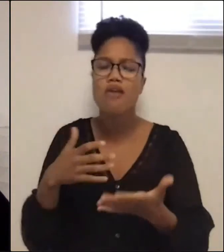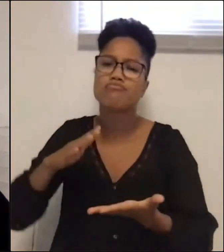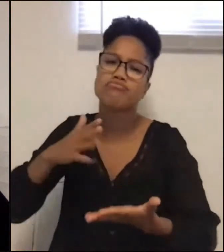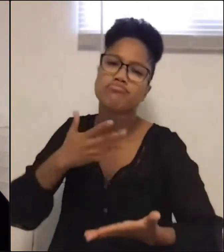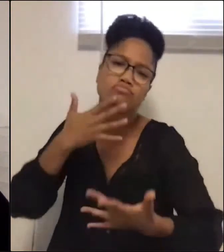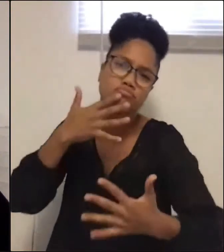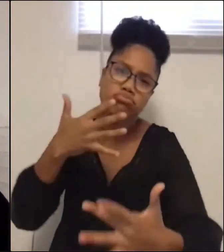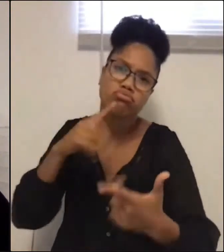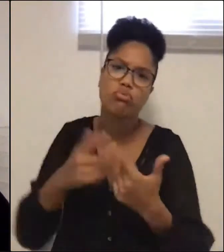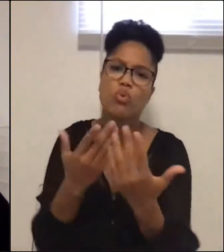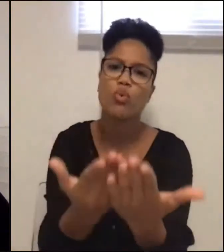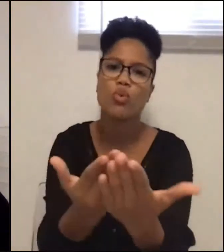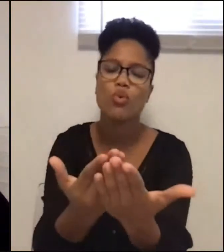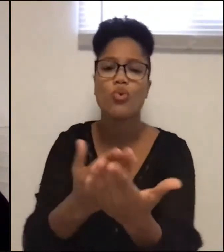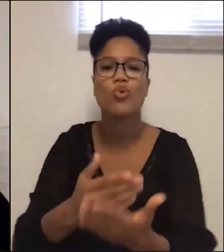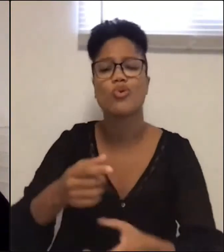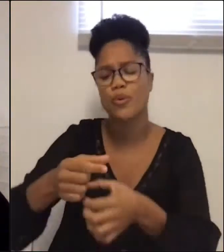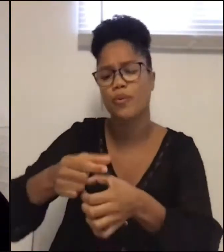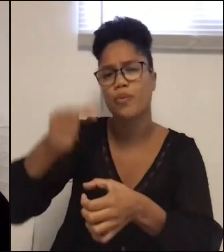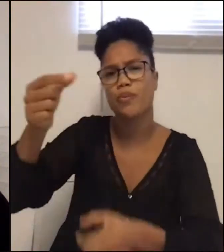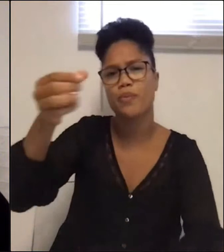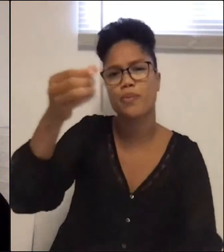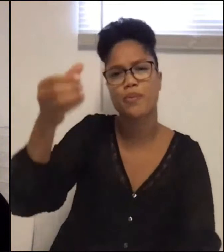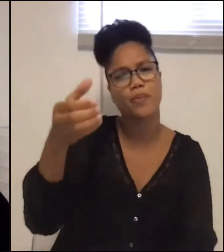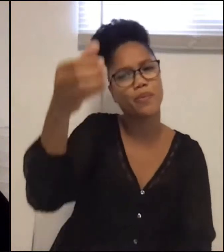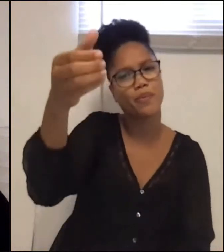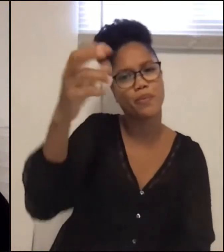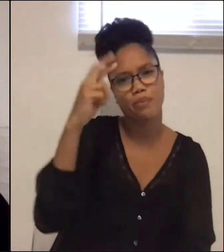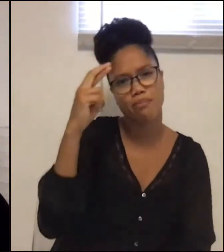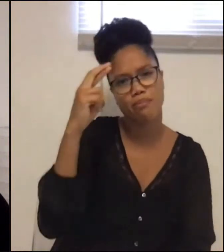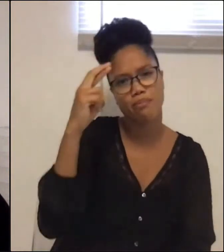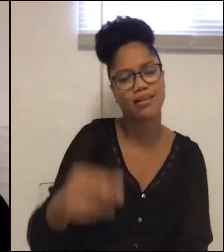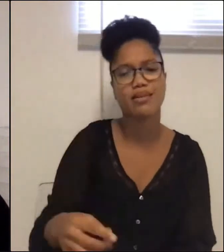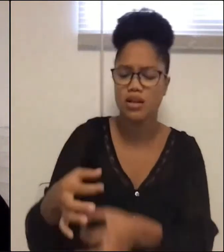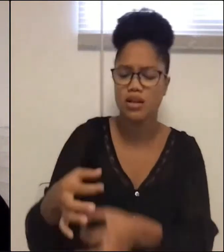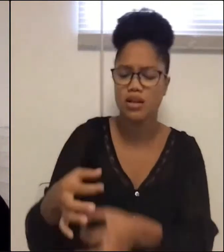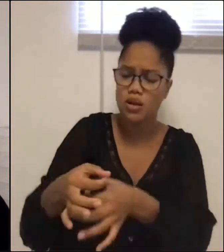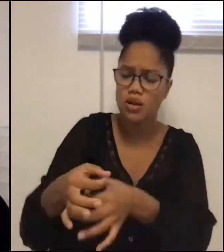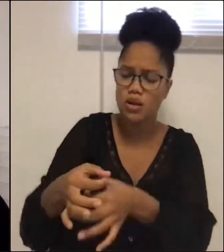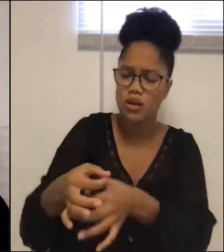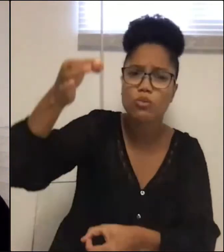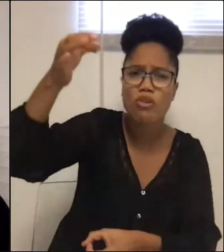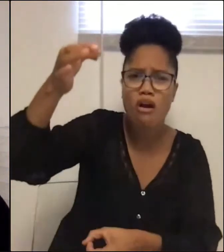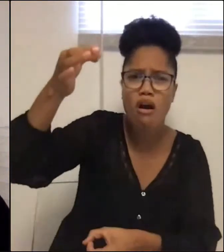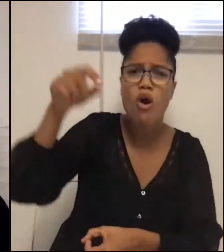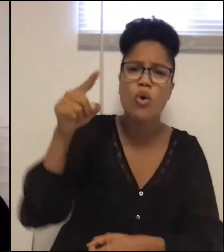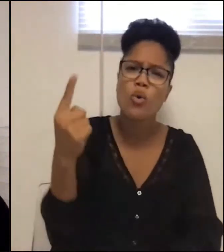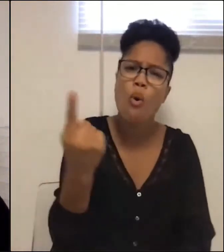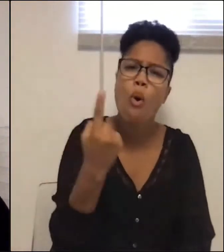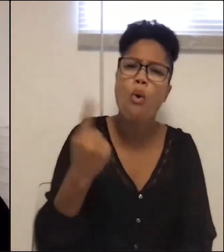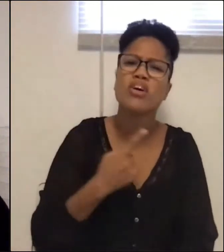To raise a glass to you. Long and tall, you are always parched